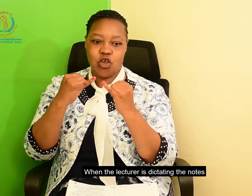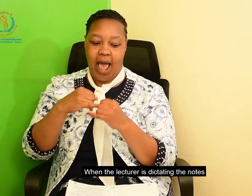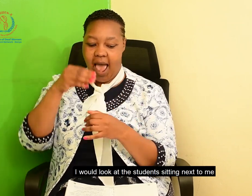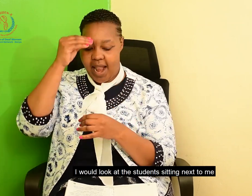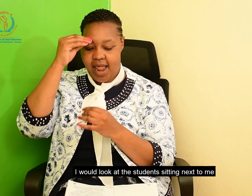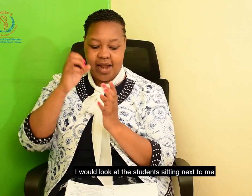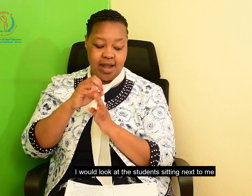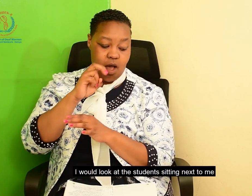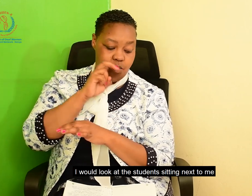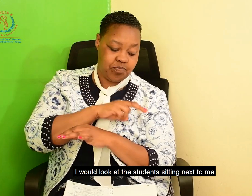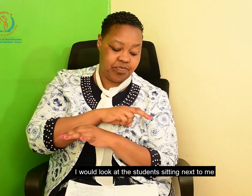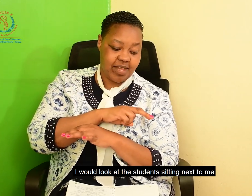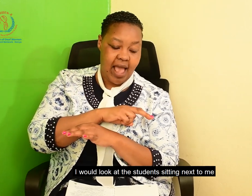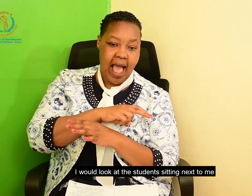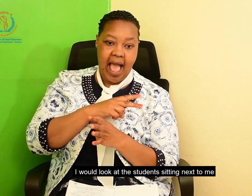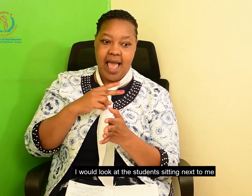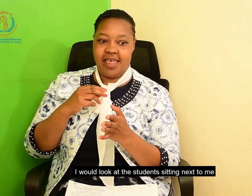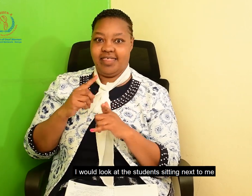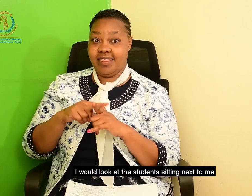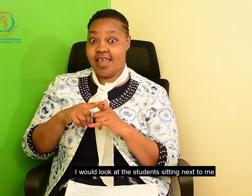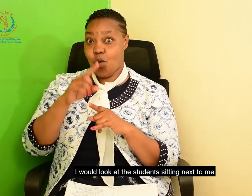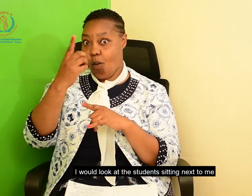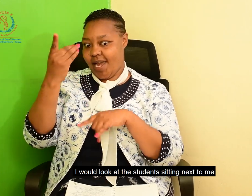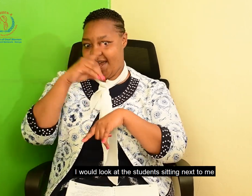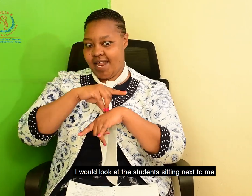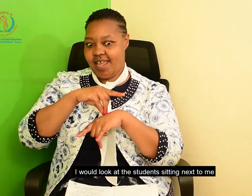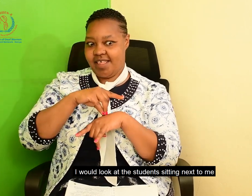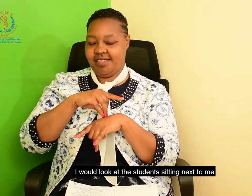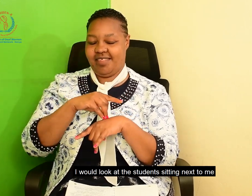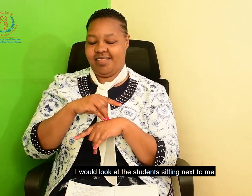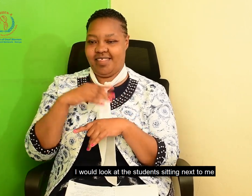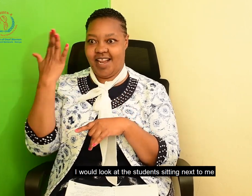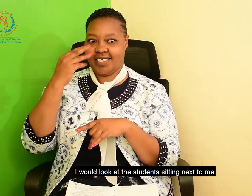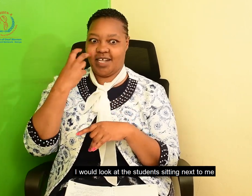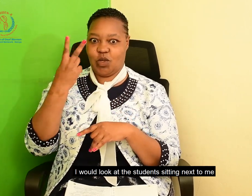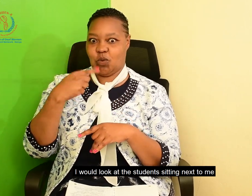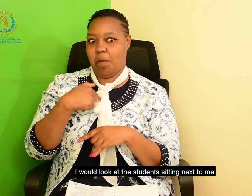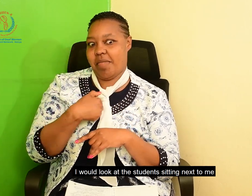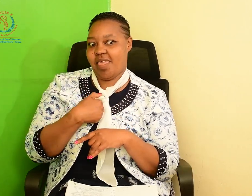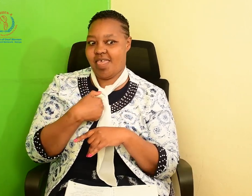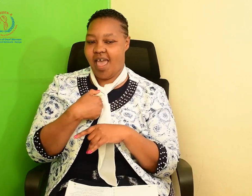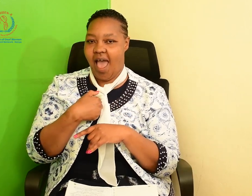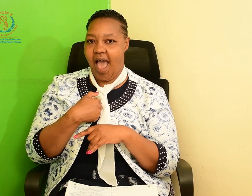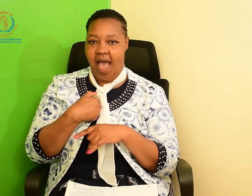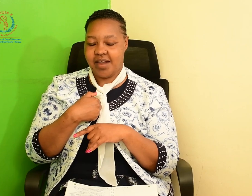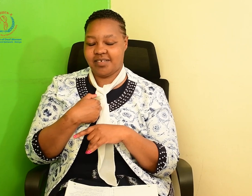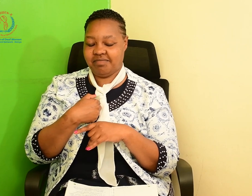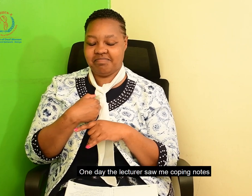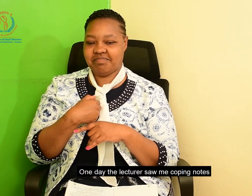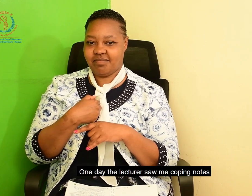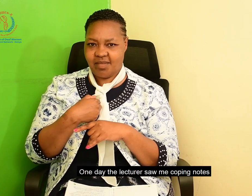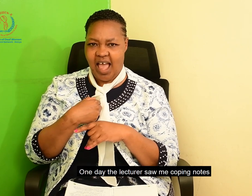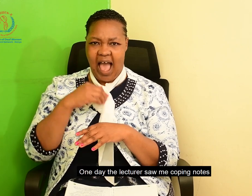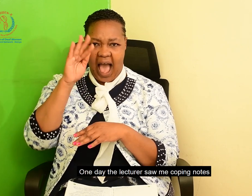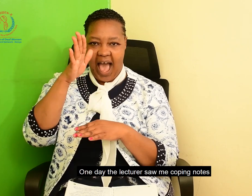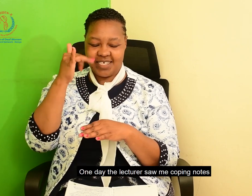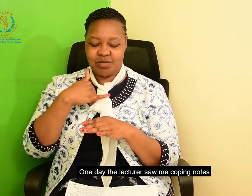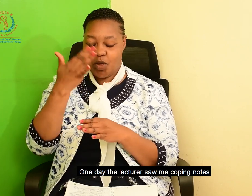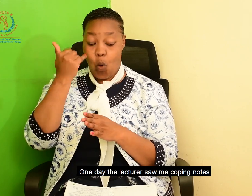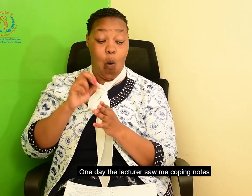I would always look at the student sitting next to me. So, at the end of the day, one day, I remember the lecturer would see me.